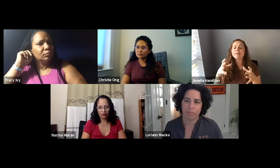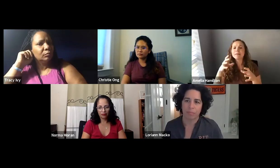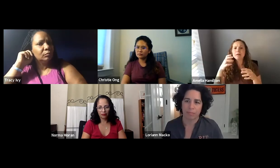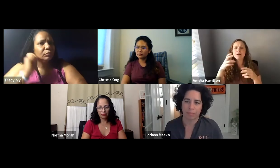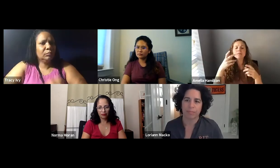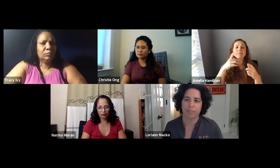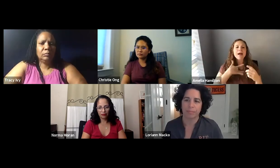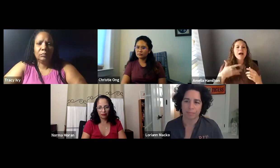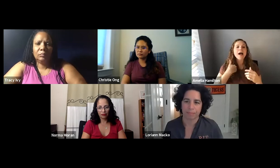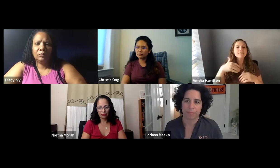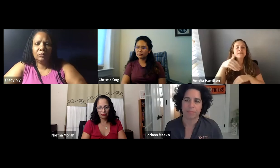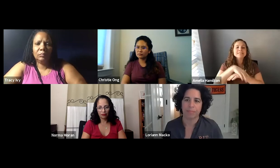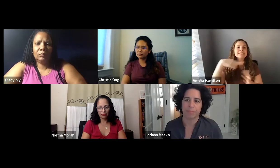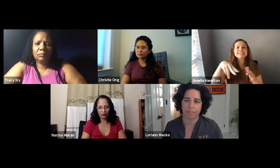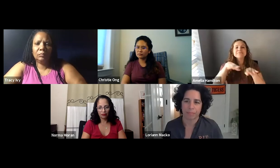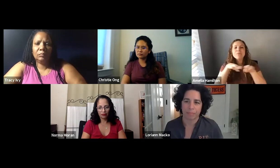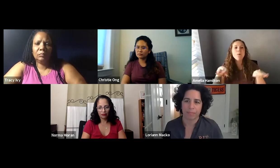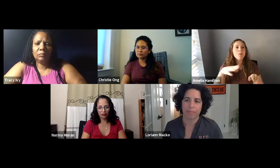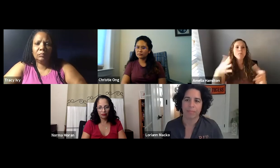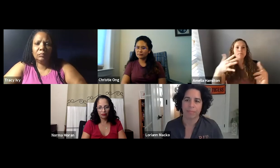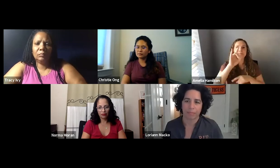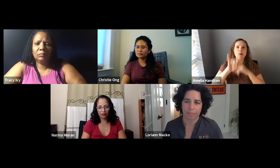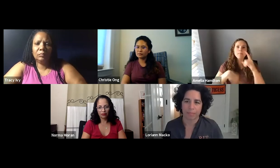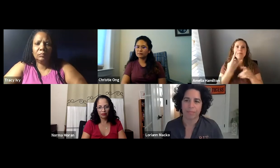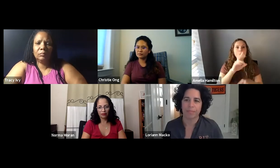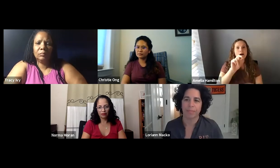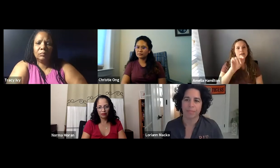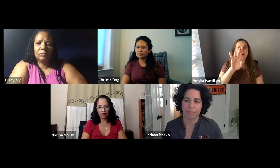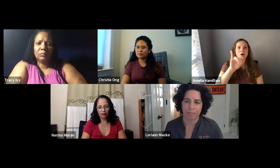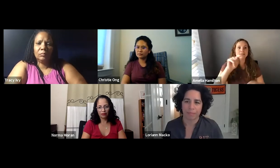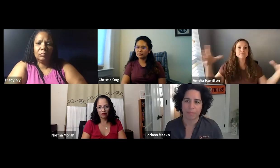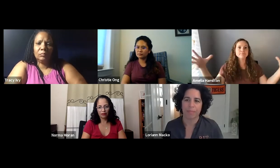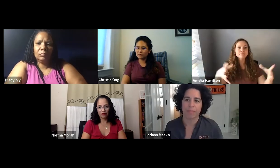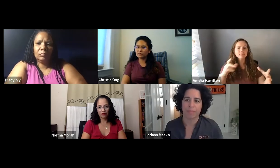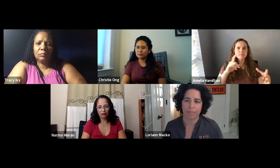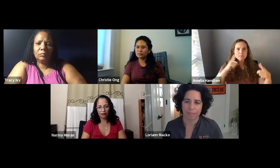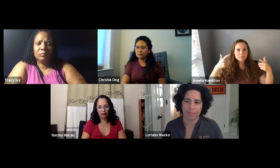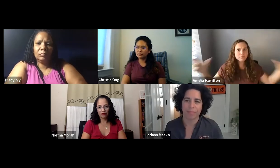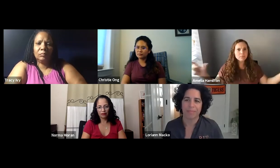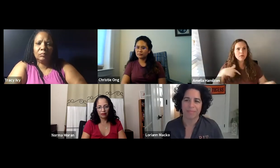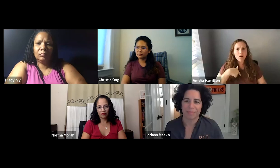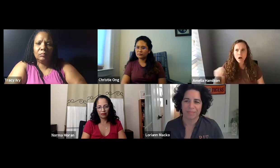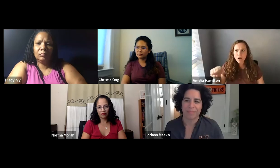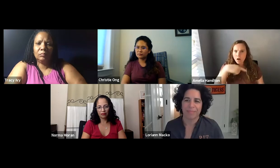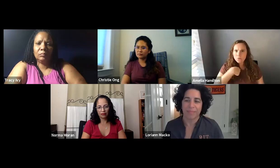an event happening like even a wedding. If you're out on the dance floor and you can get all of the NTID alumni